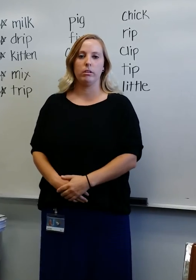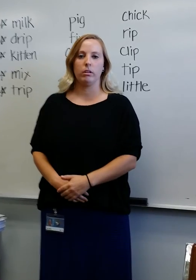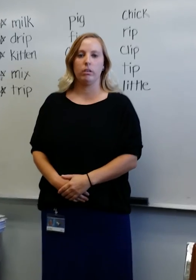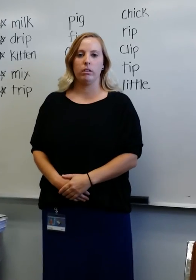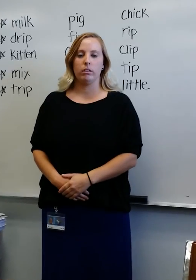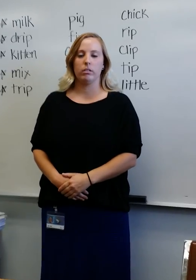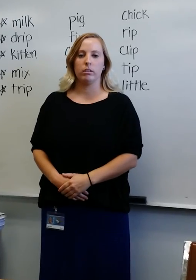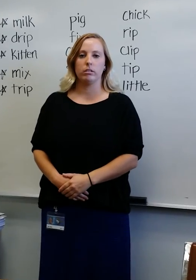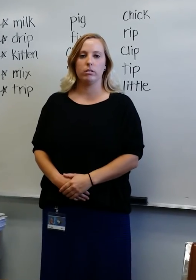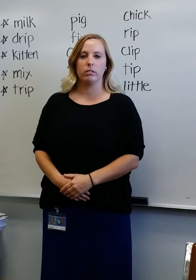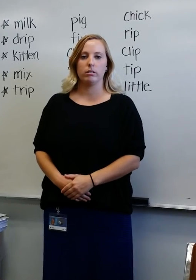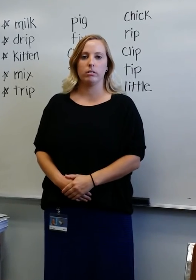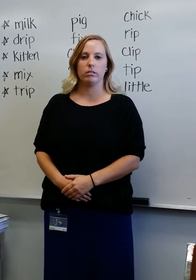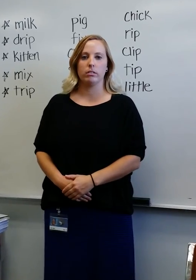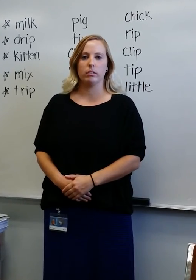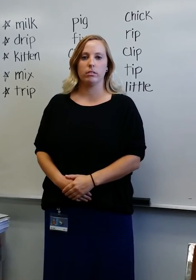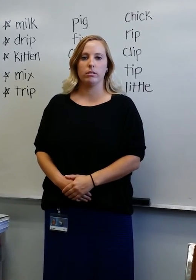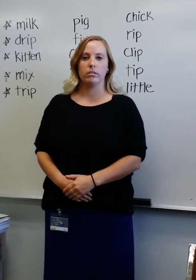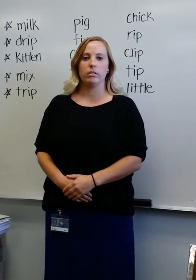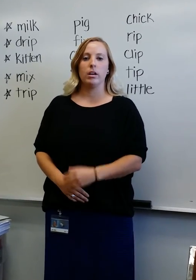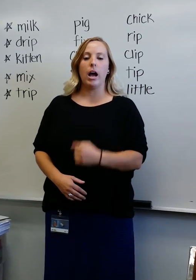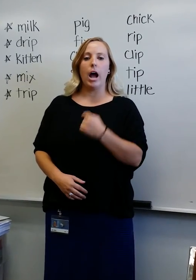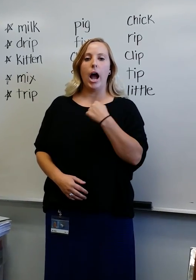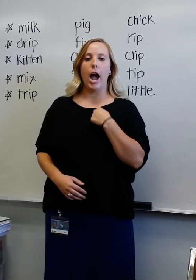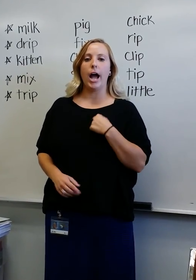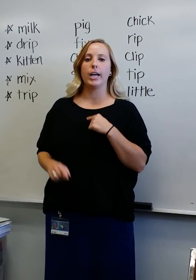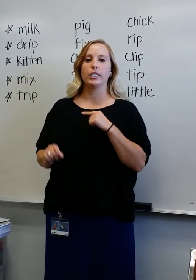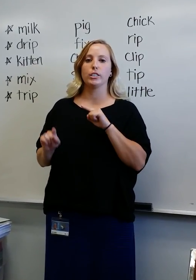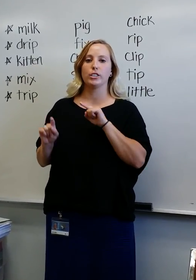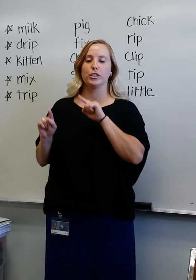I took a trip to the beach. Trip.